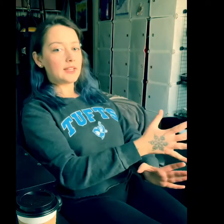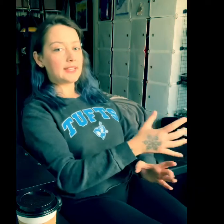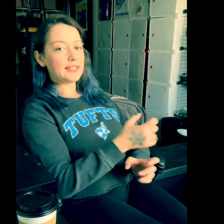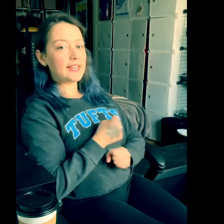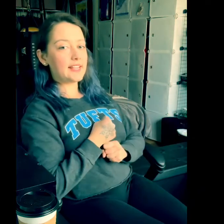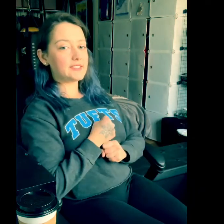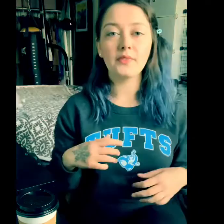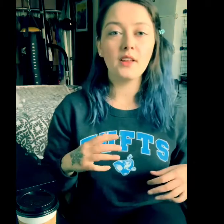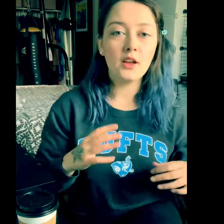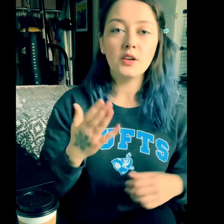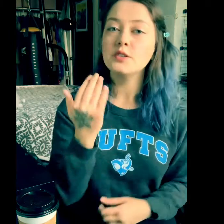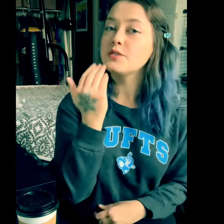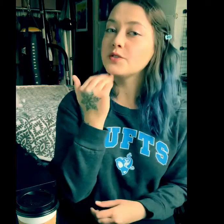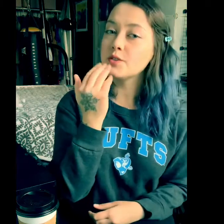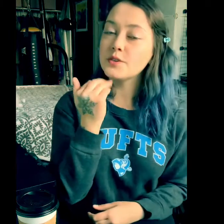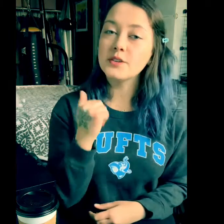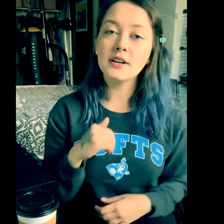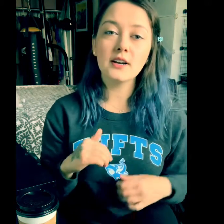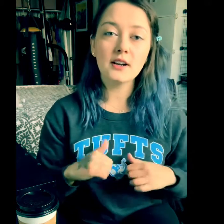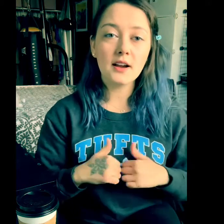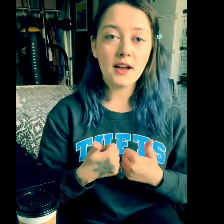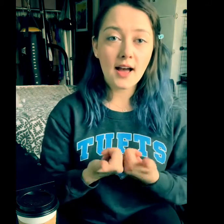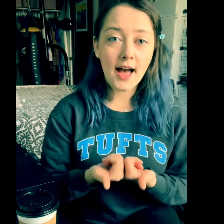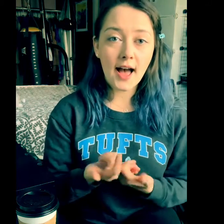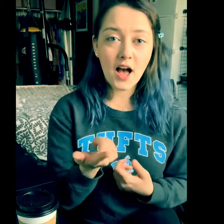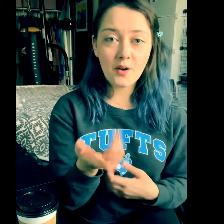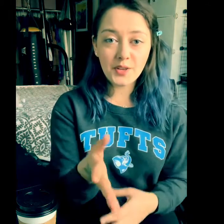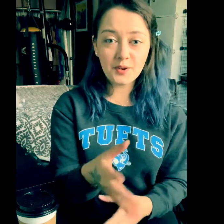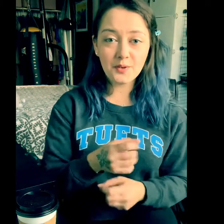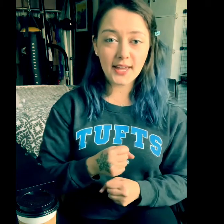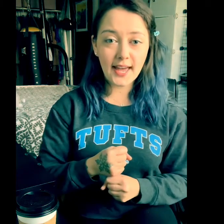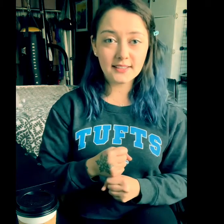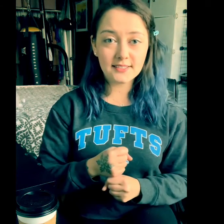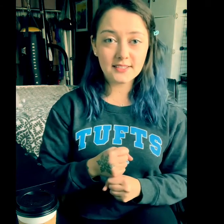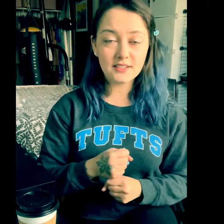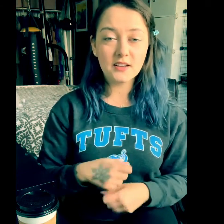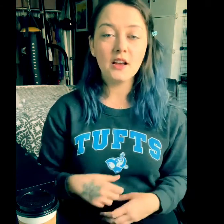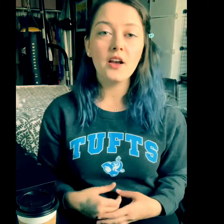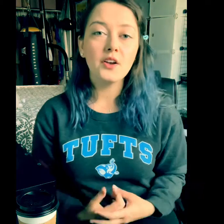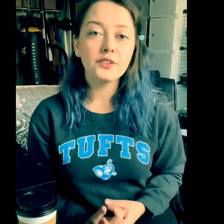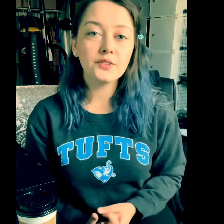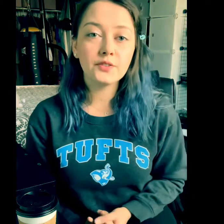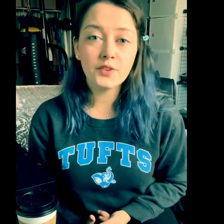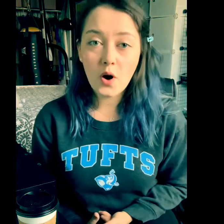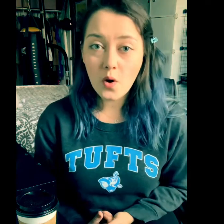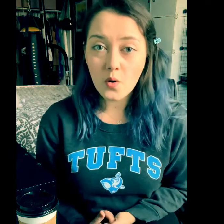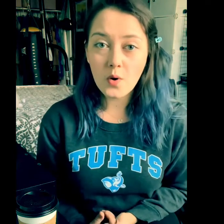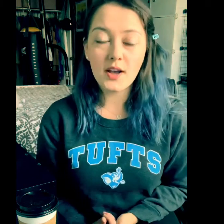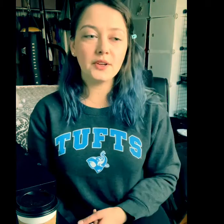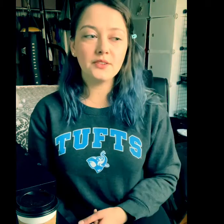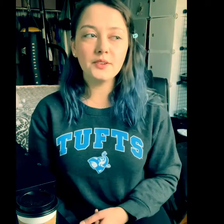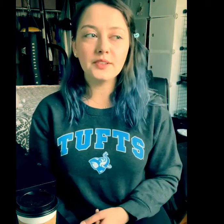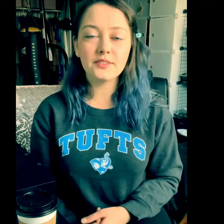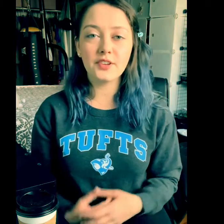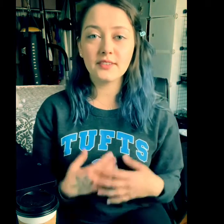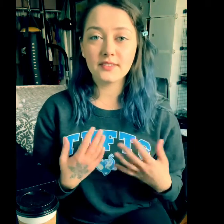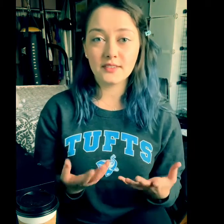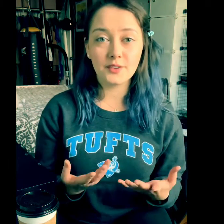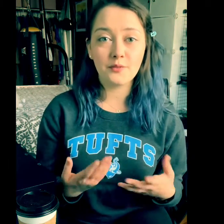Get Sugar How You get What It is just sort of